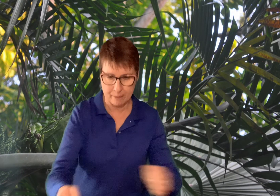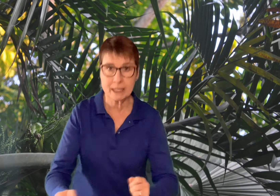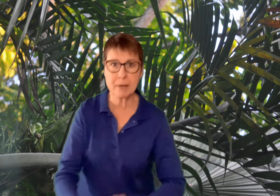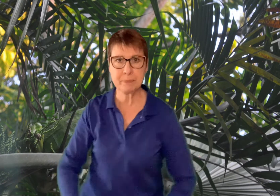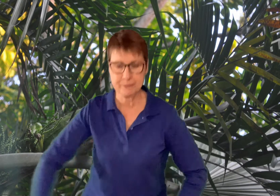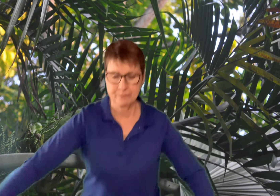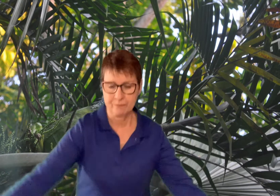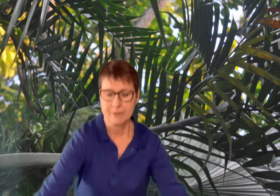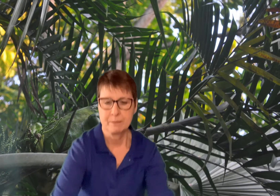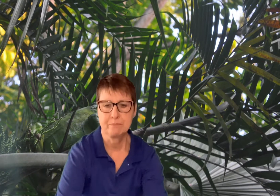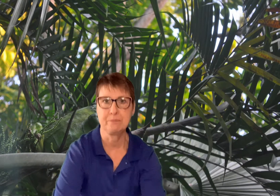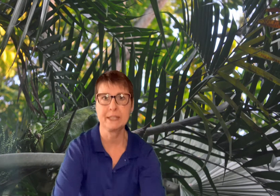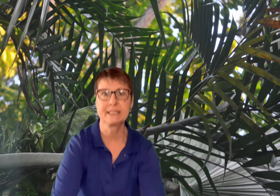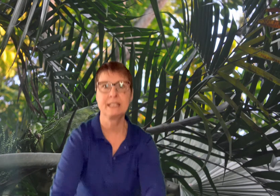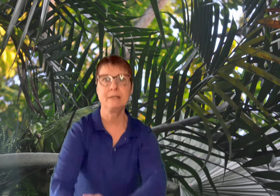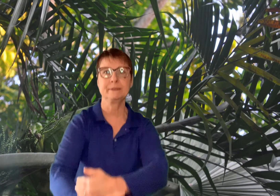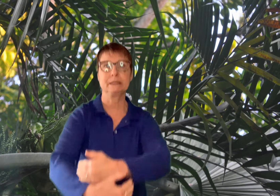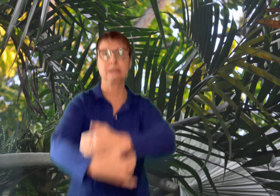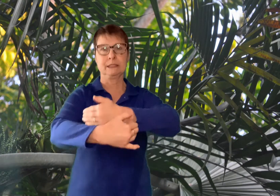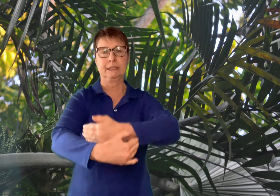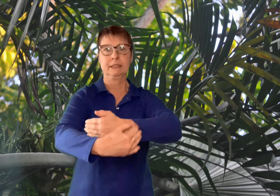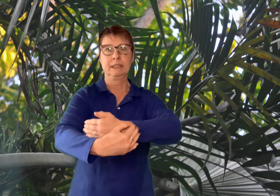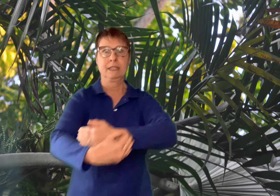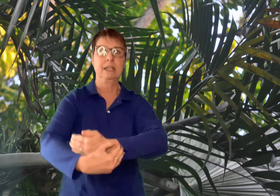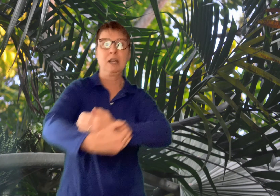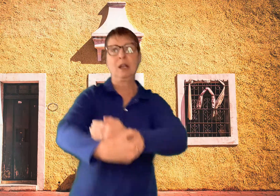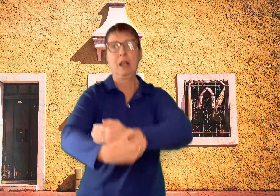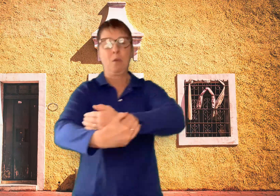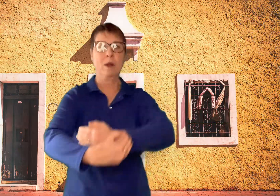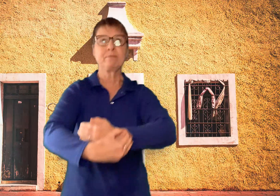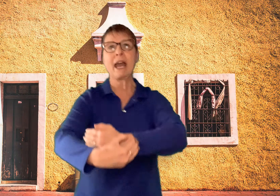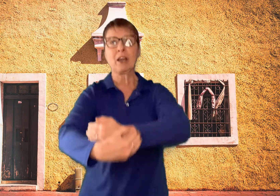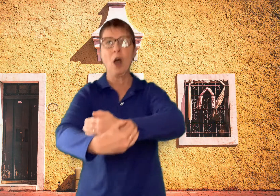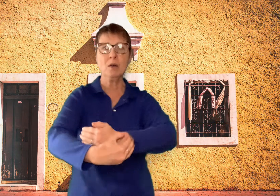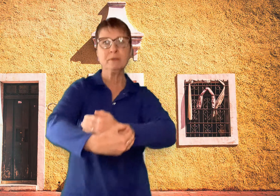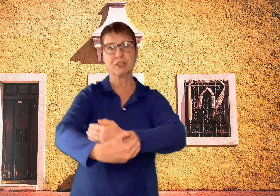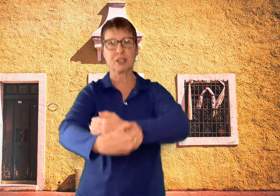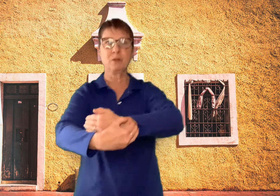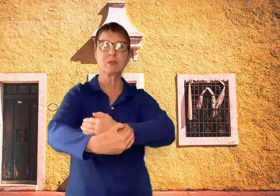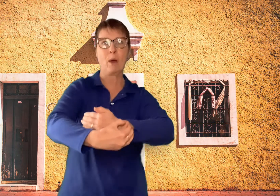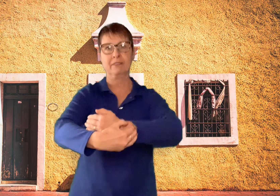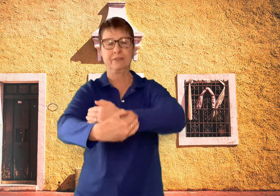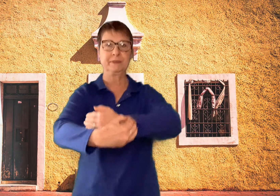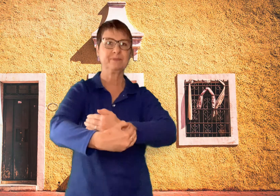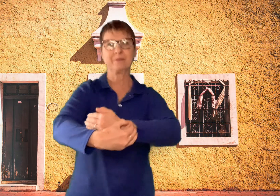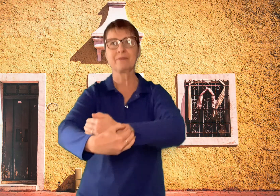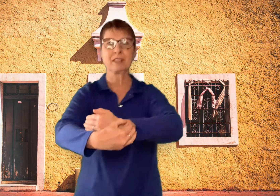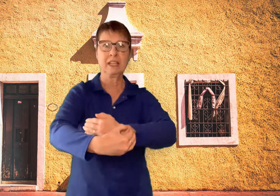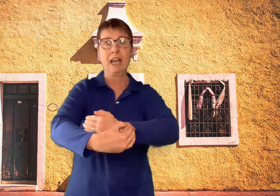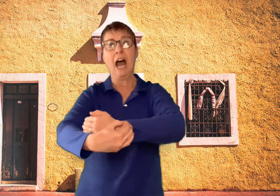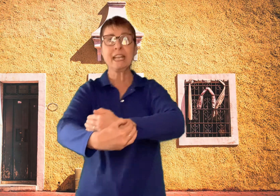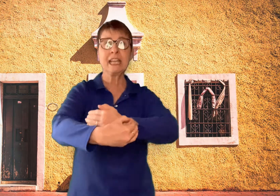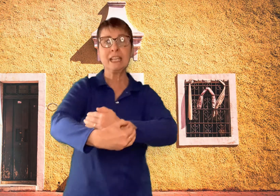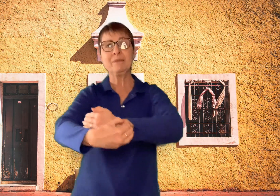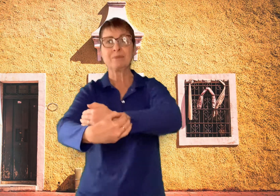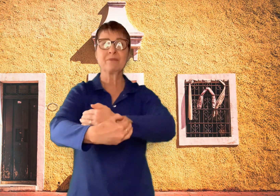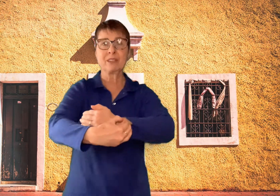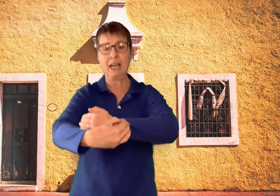it up, picked it up, went back home to show his wife. Honey, honey,